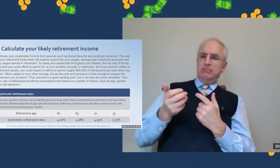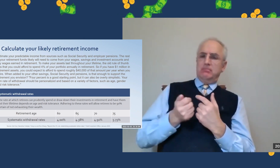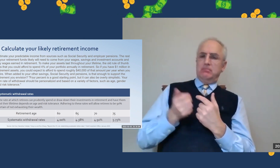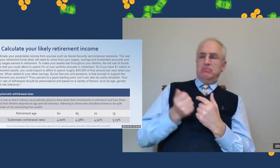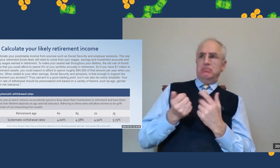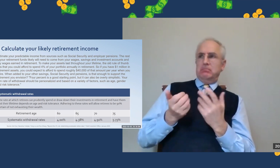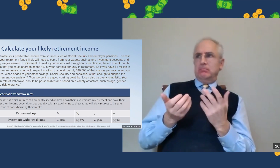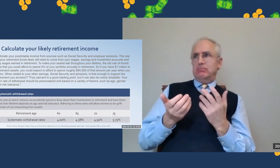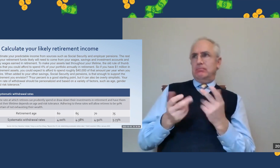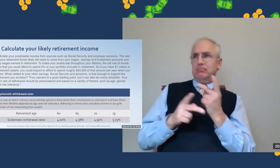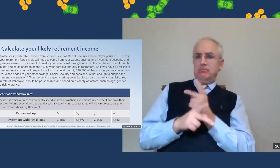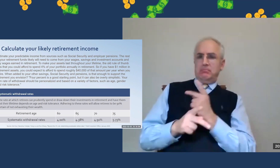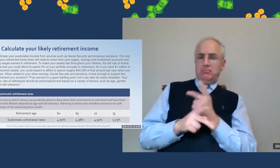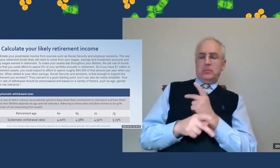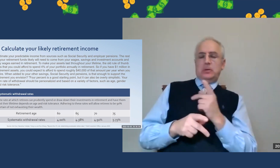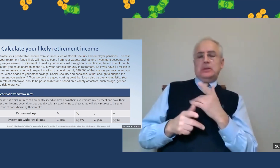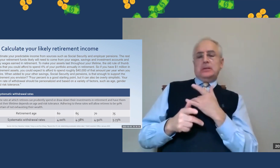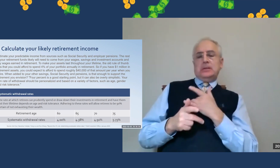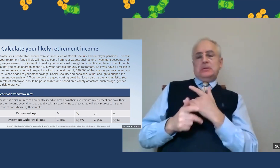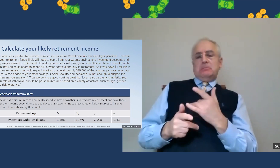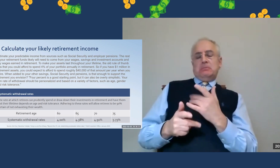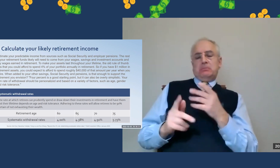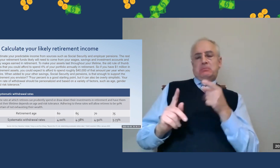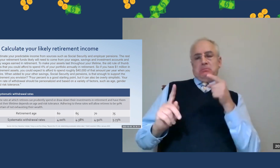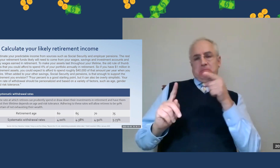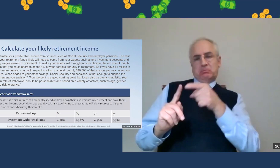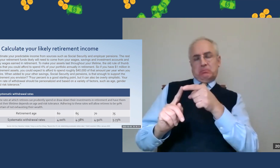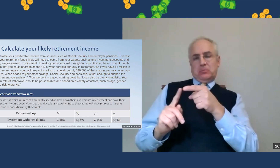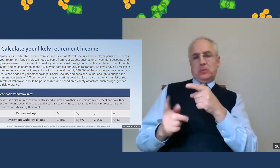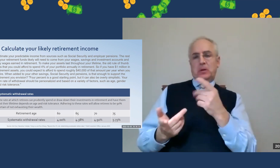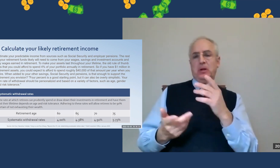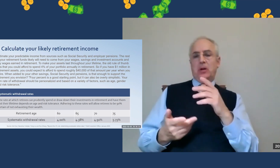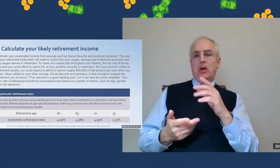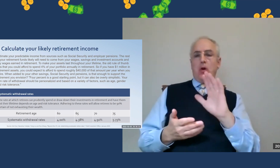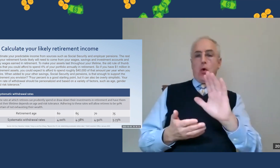So likely you're wondering, how much can I expect to receive?